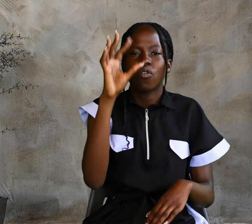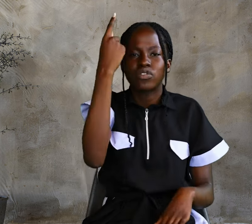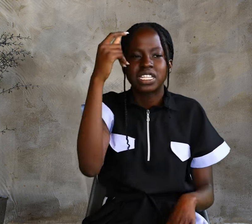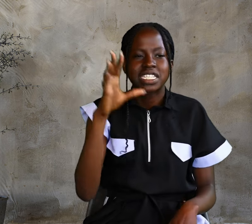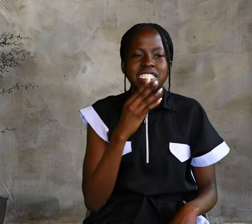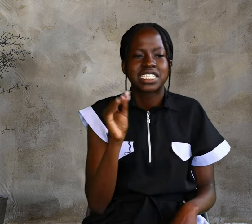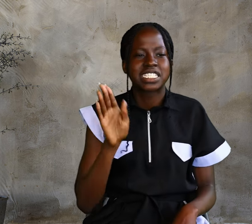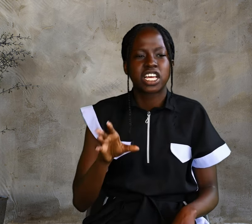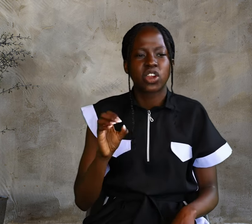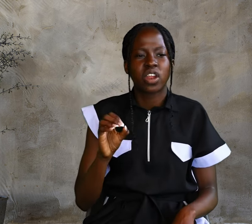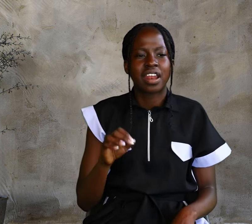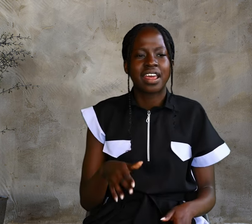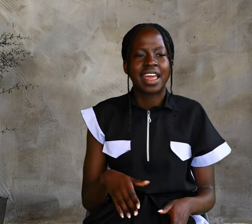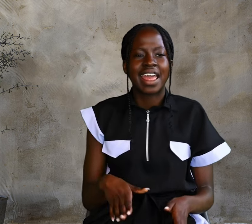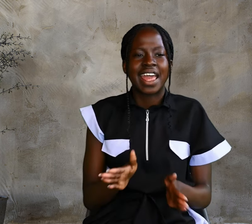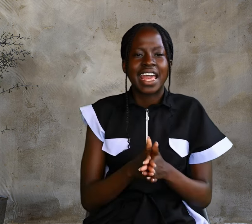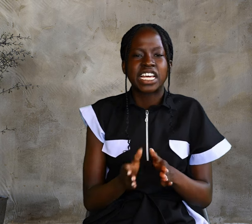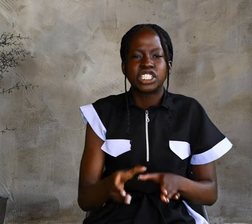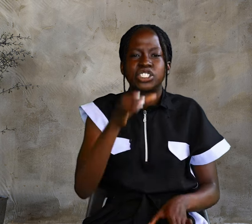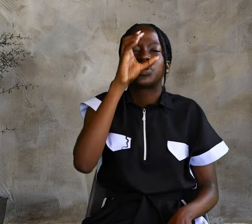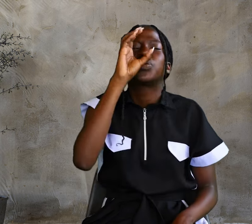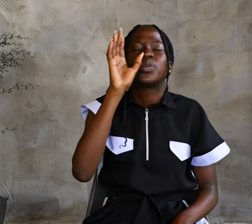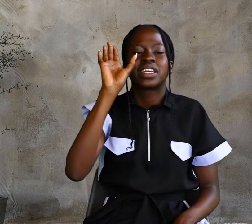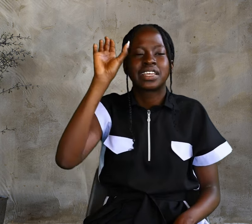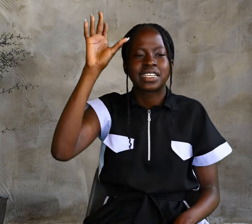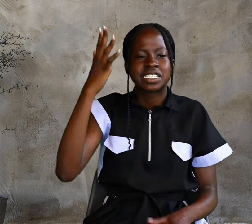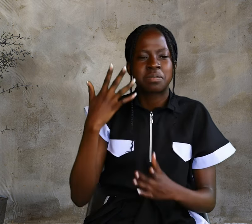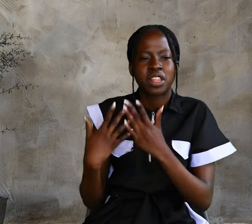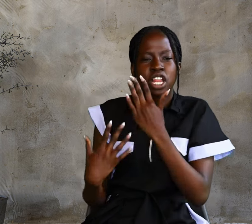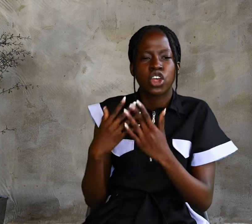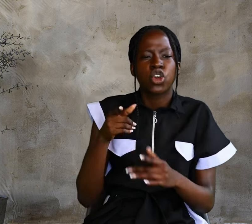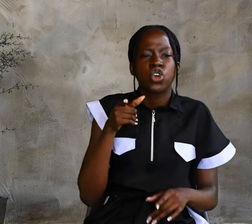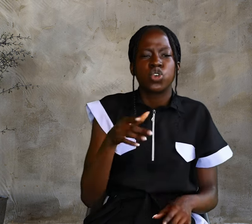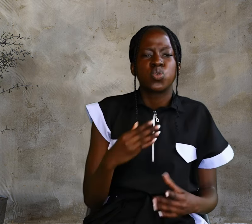and drink His blood, you have no life in you.